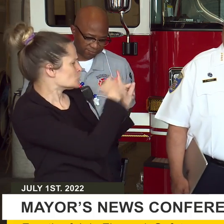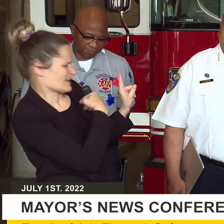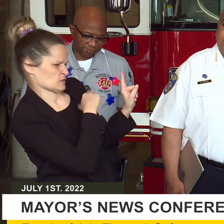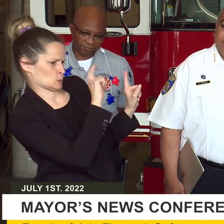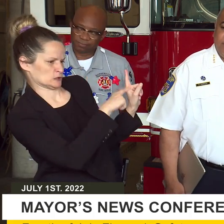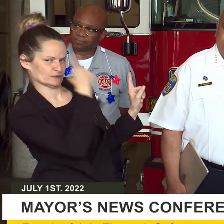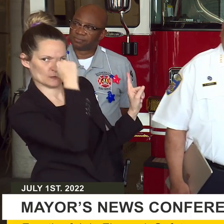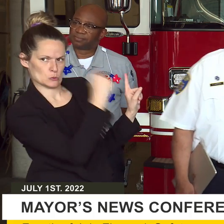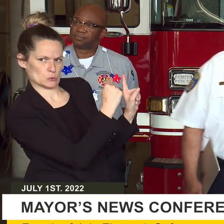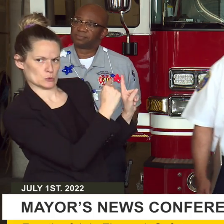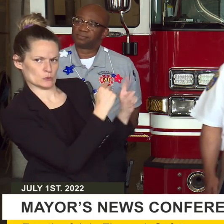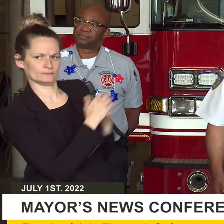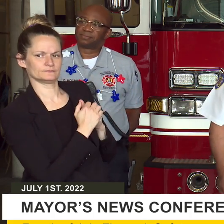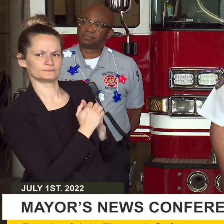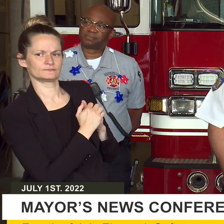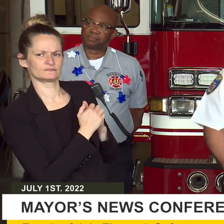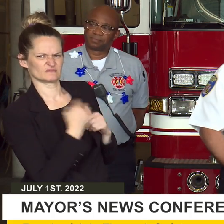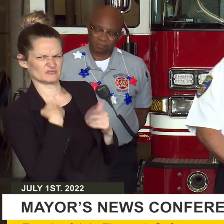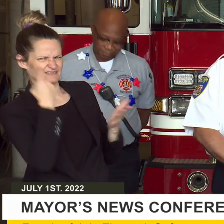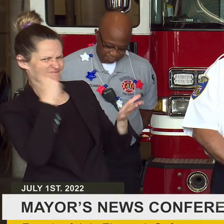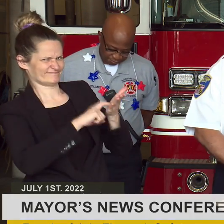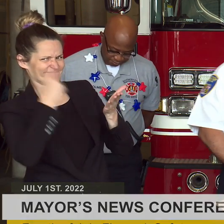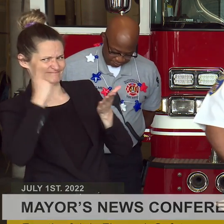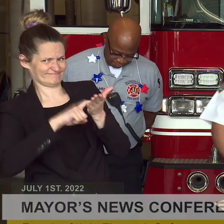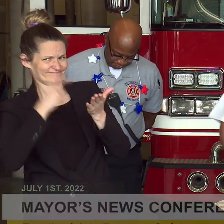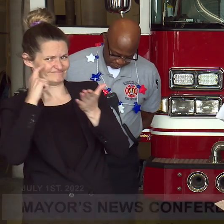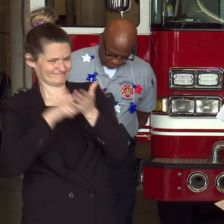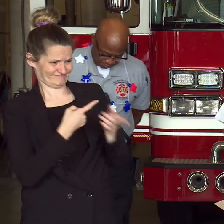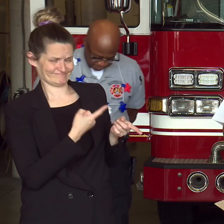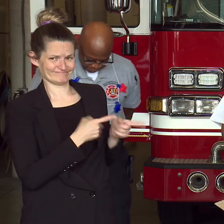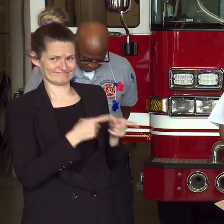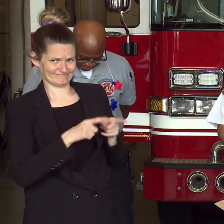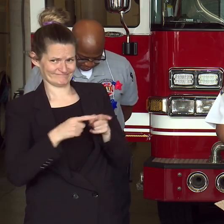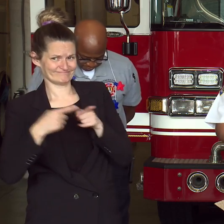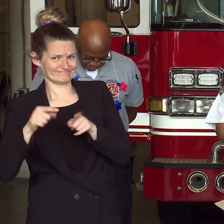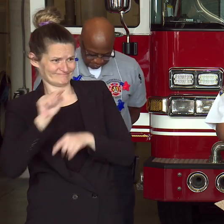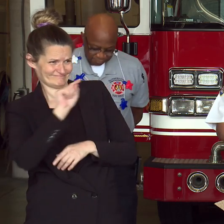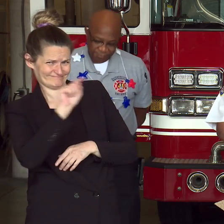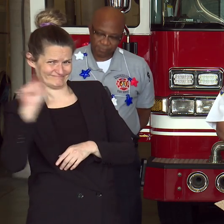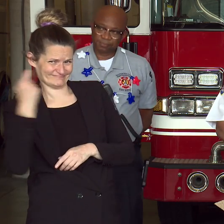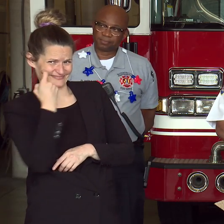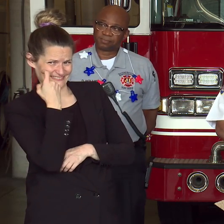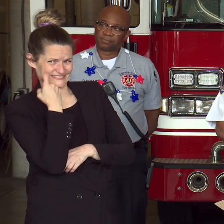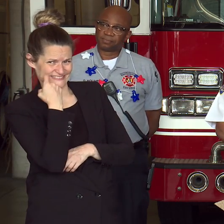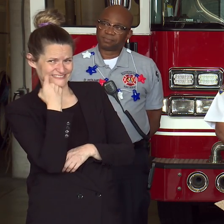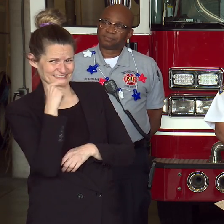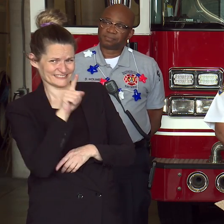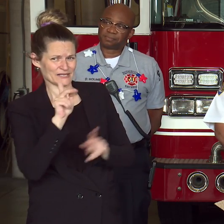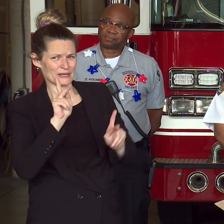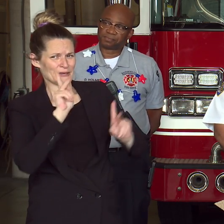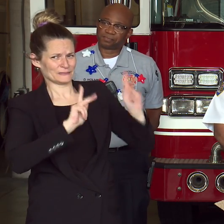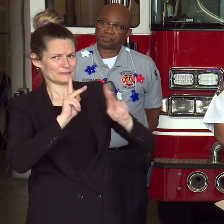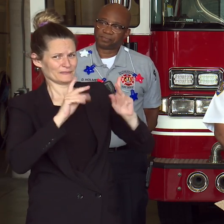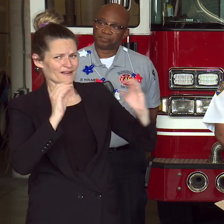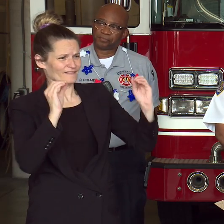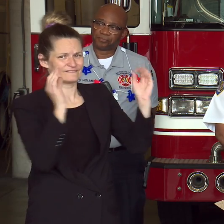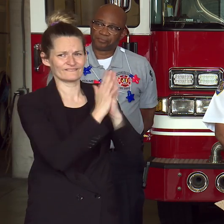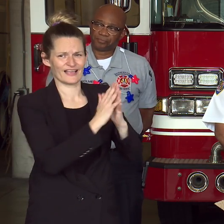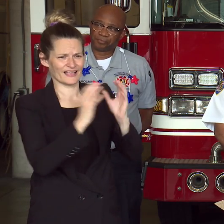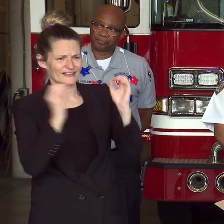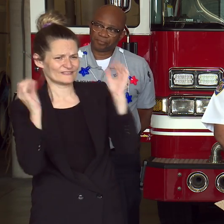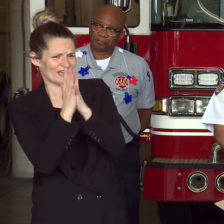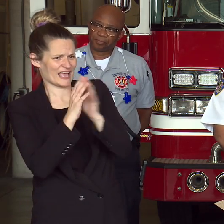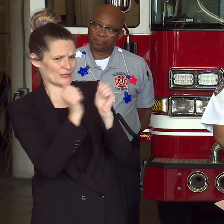We have seen recent incidents where people are having brazen attacks with officers right there in the vicinity.